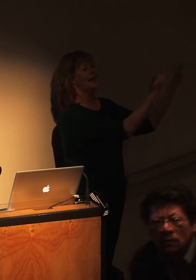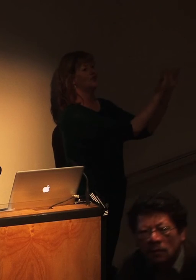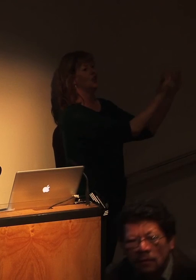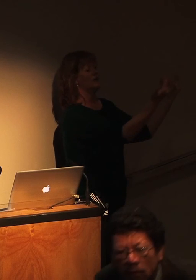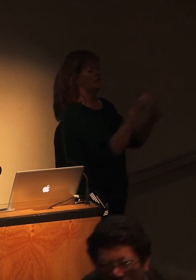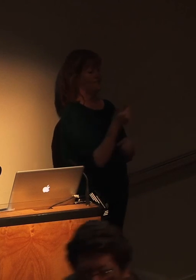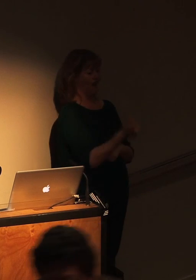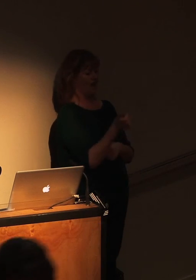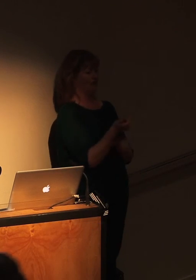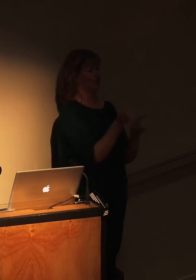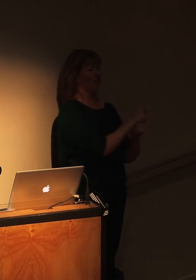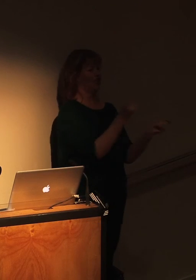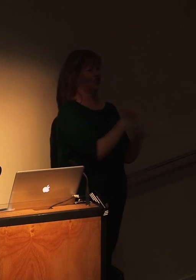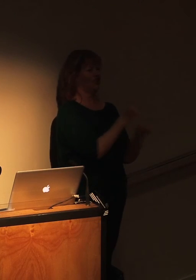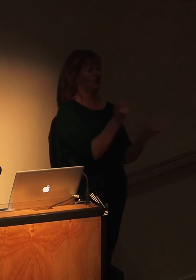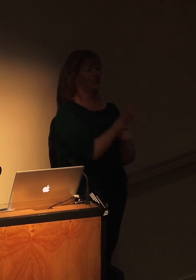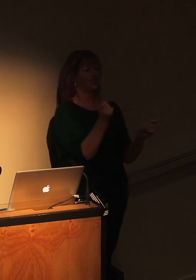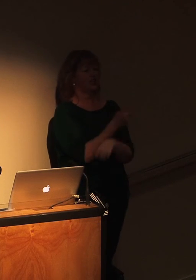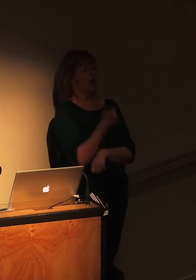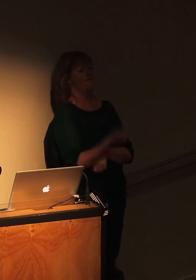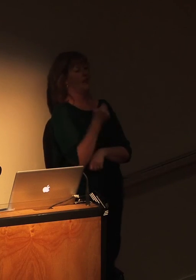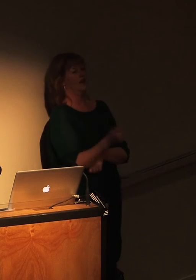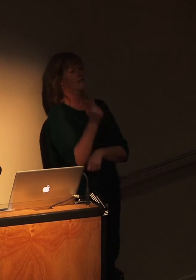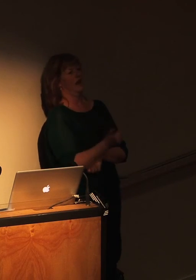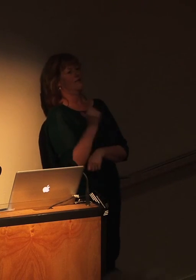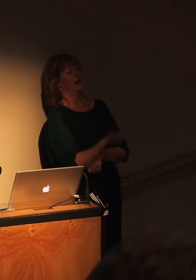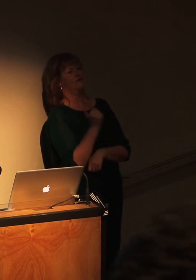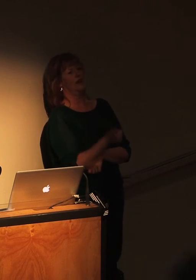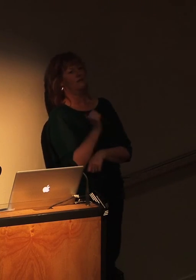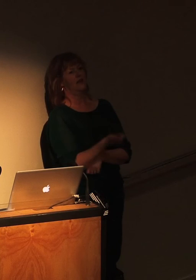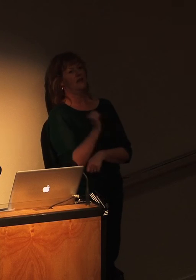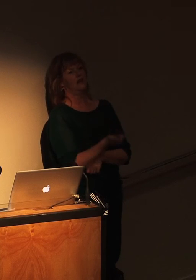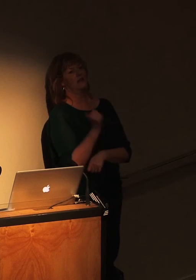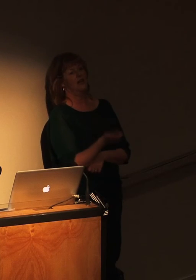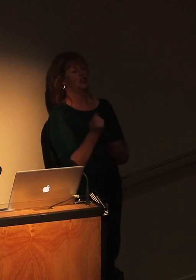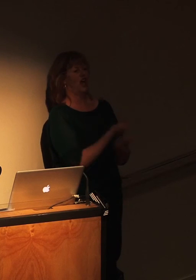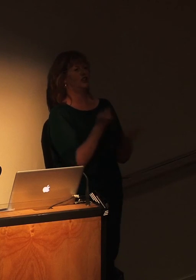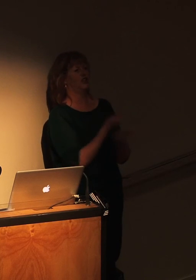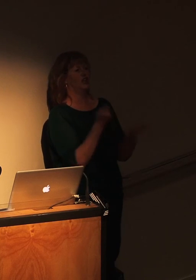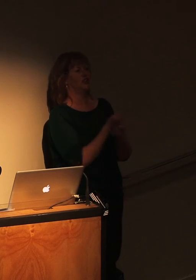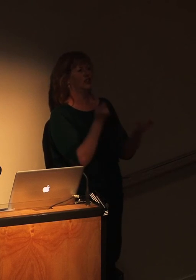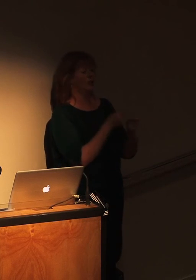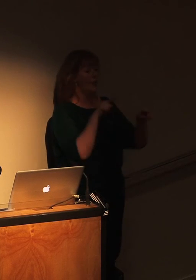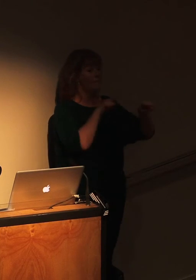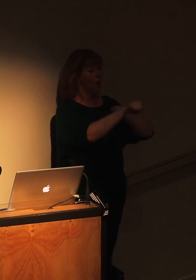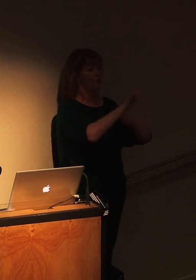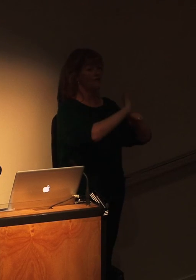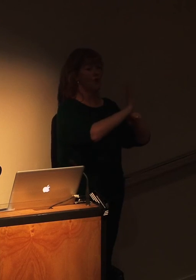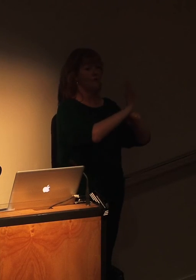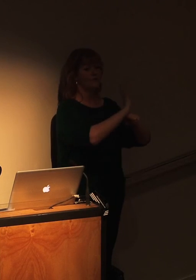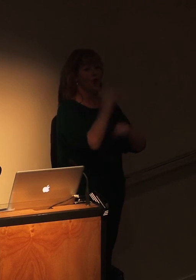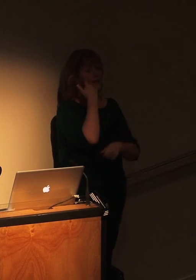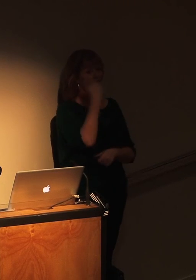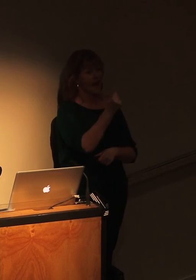tend to flick. So when the ads come on, they immediately change channel. So for the majority of films that you might put on Discovery